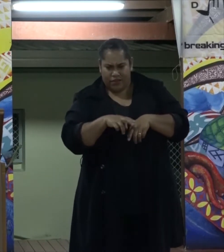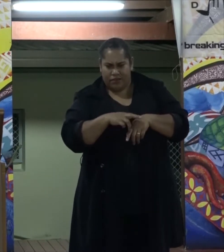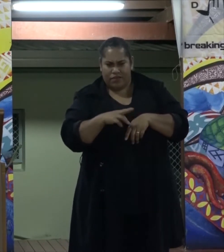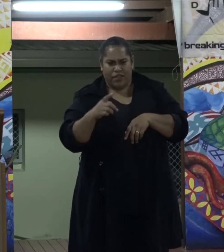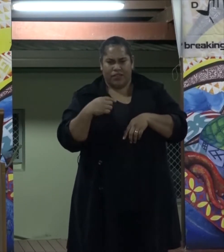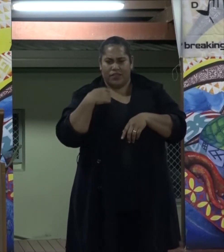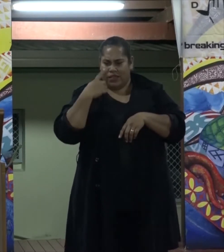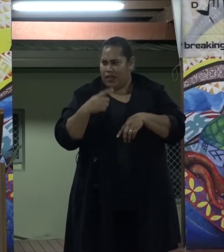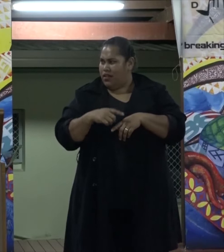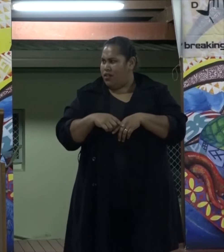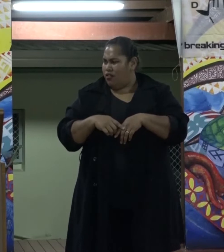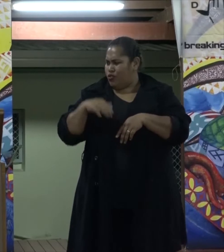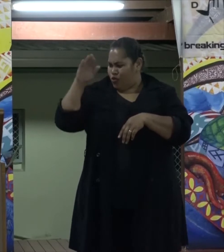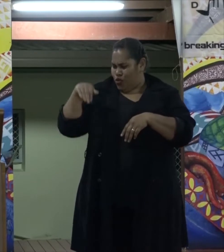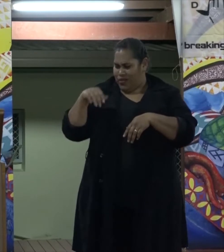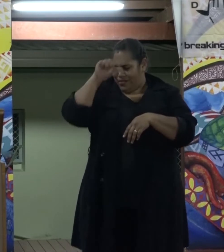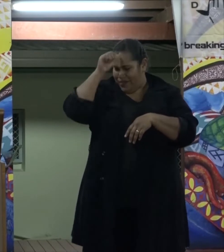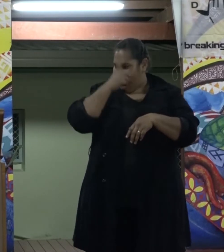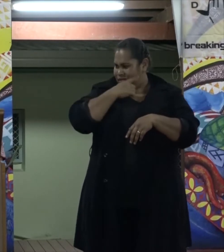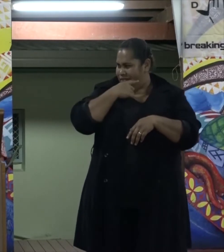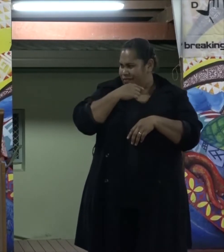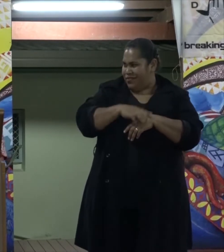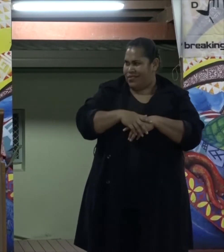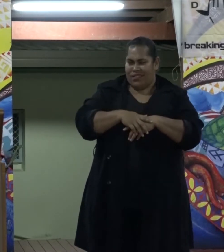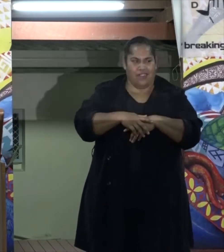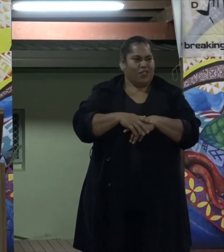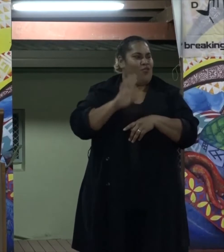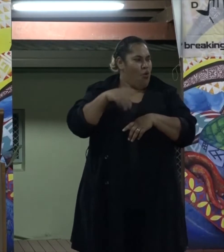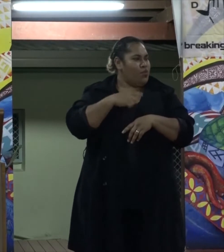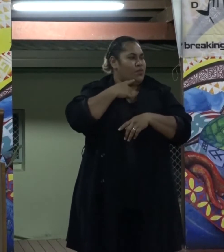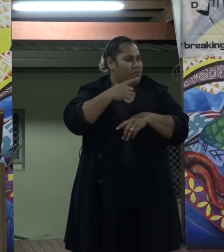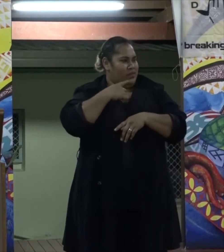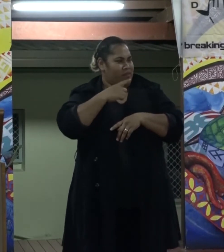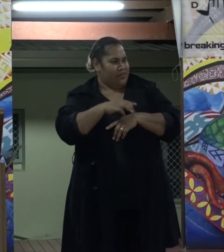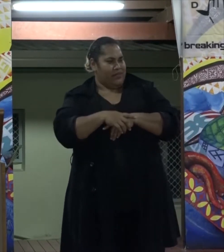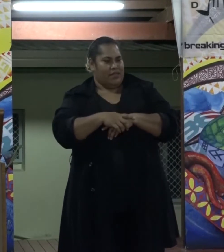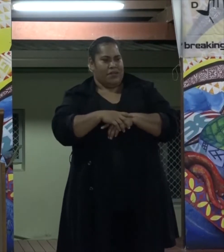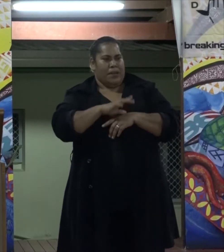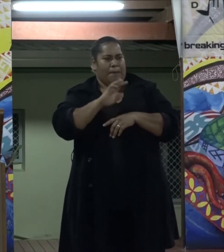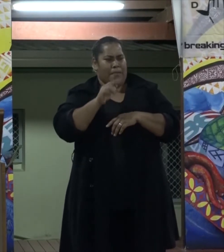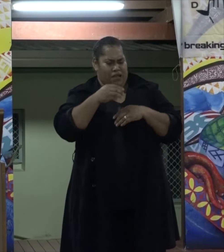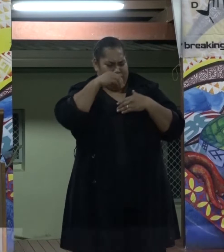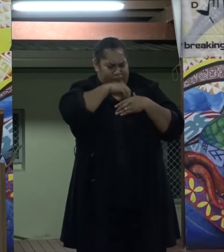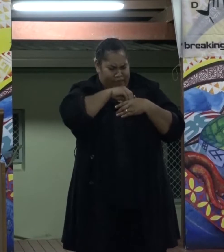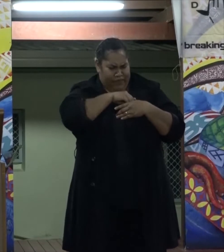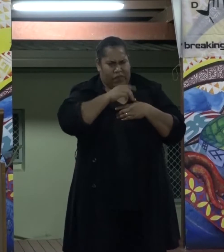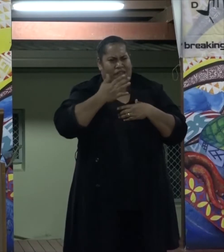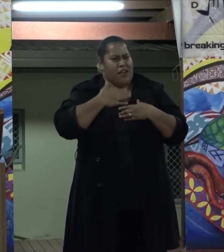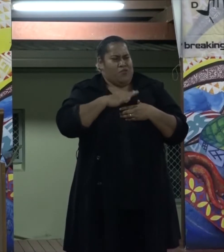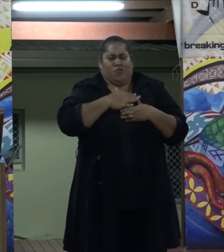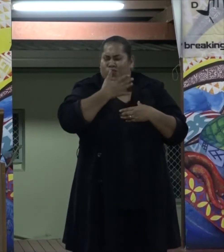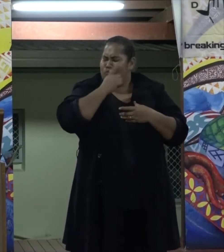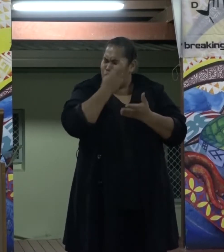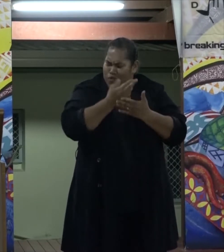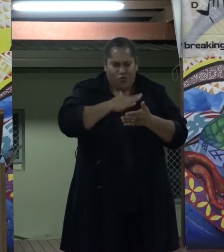short, Indian girl was the brand that I was tagged with. But deep down, the desire to run, I